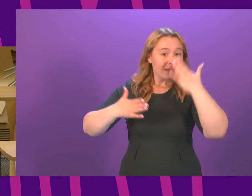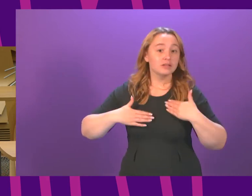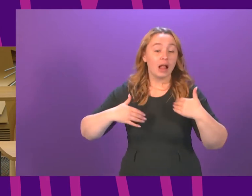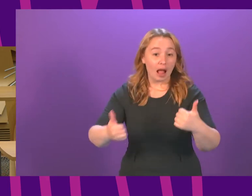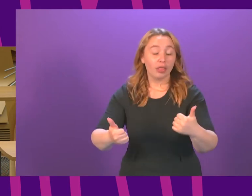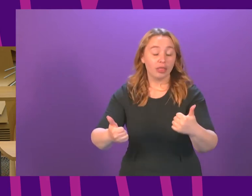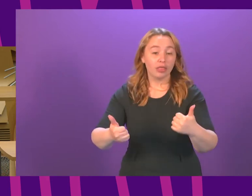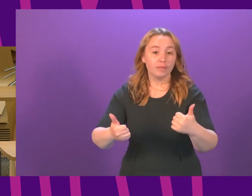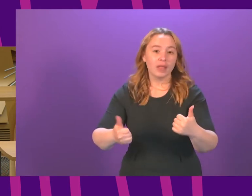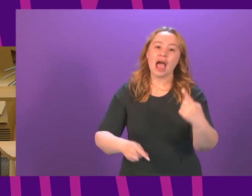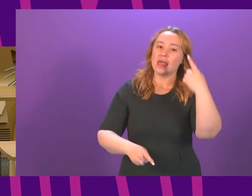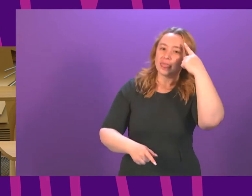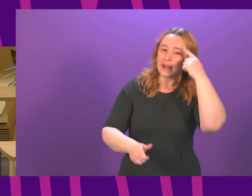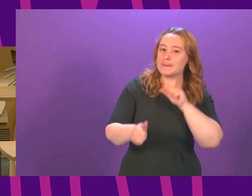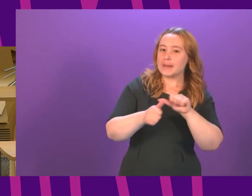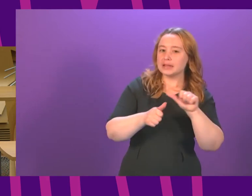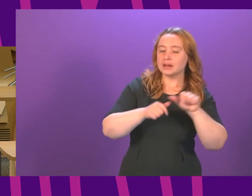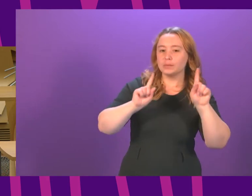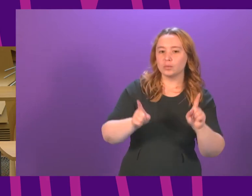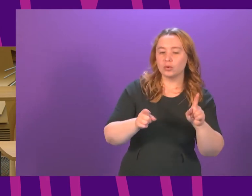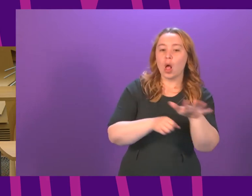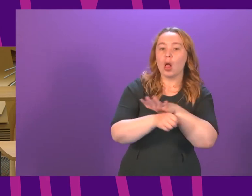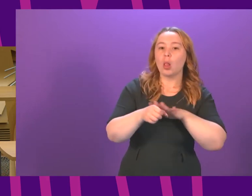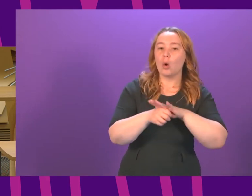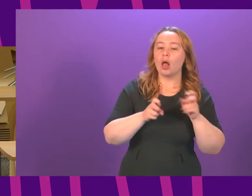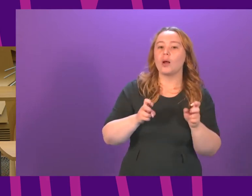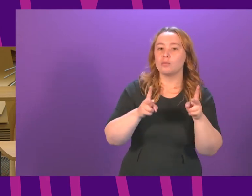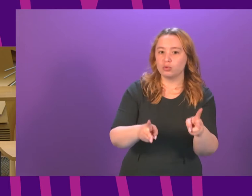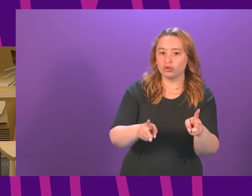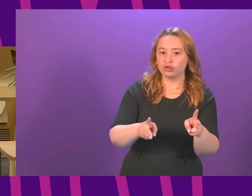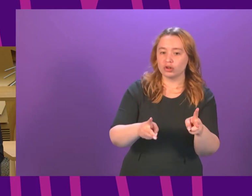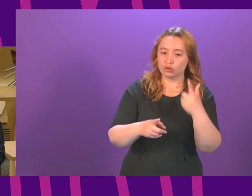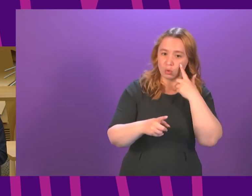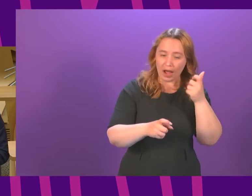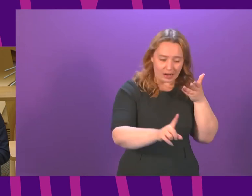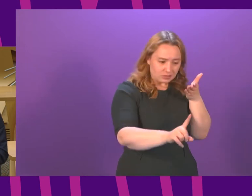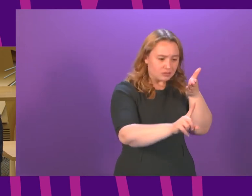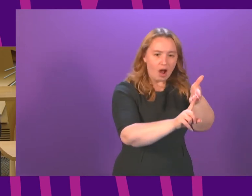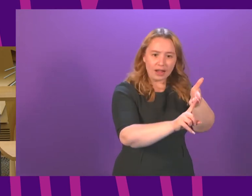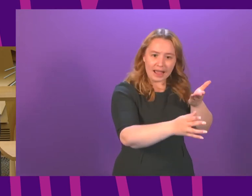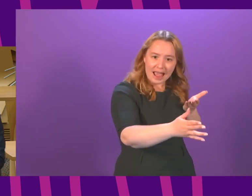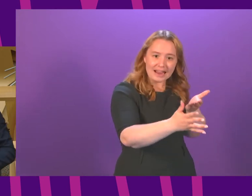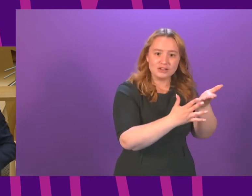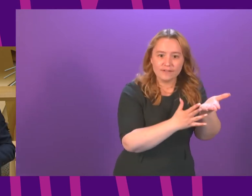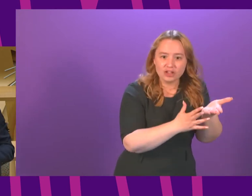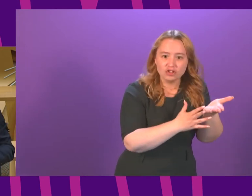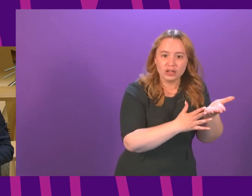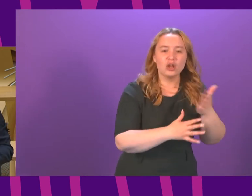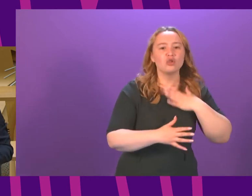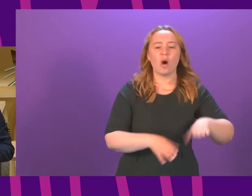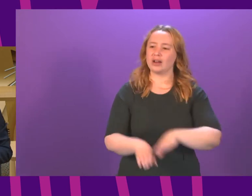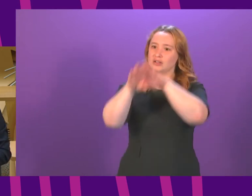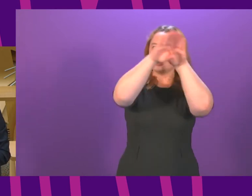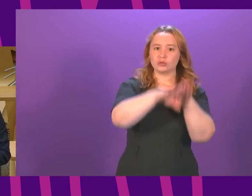believe a more local approach is necessary, with targeted interventions to tackle local outbreaks instead of sweeping measures.